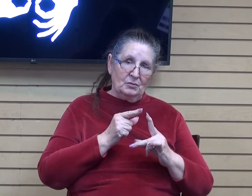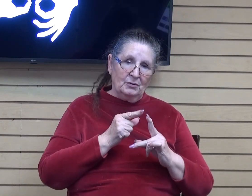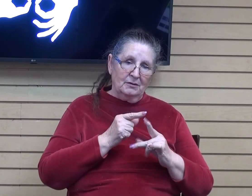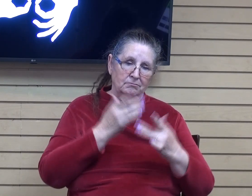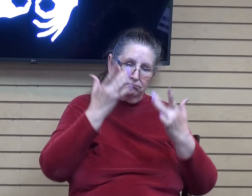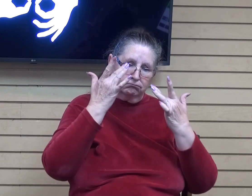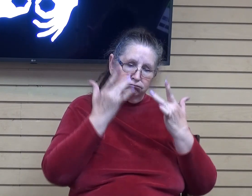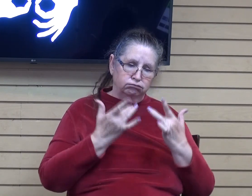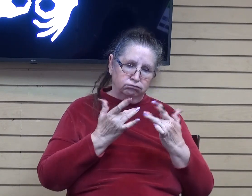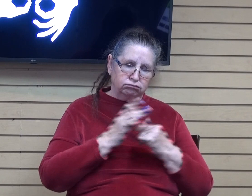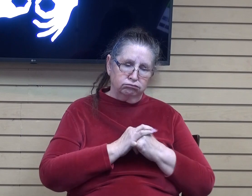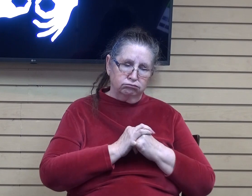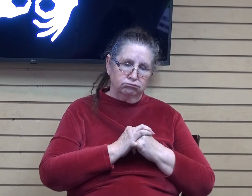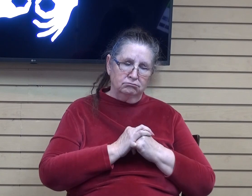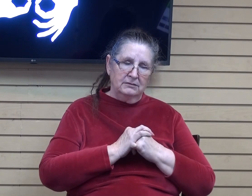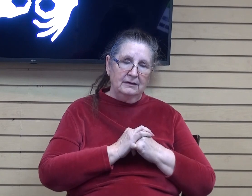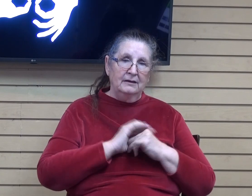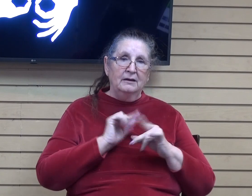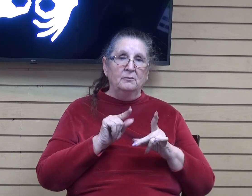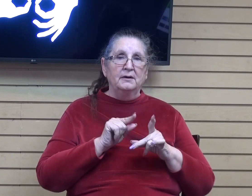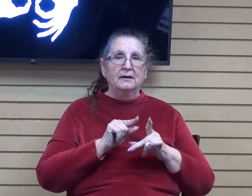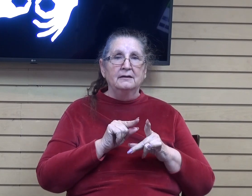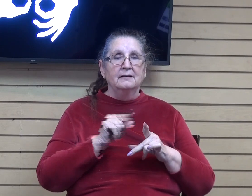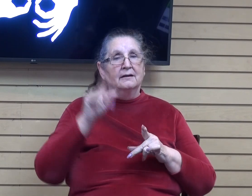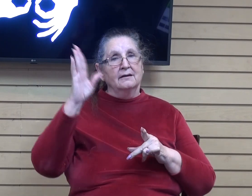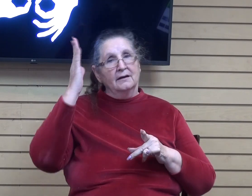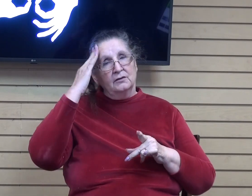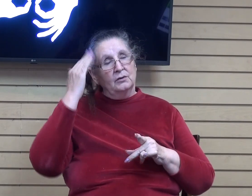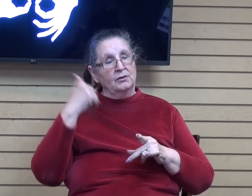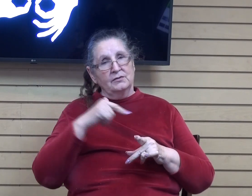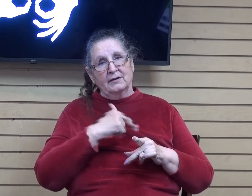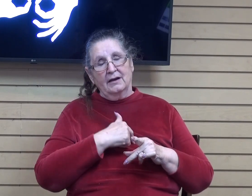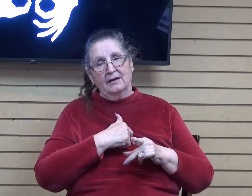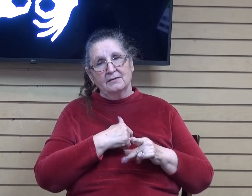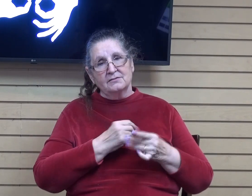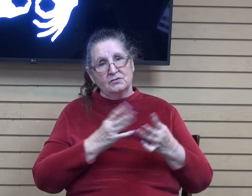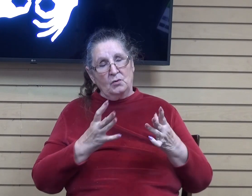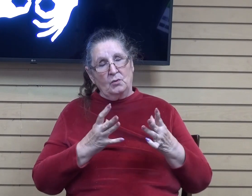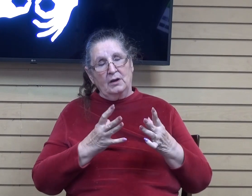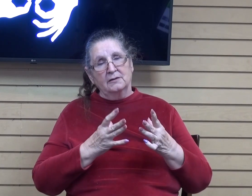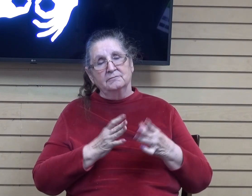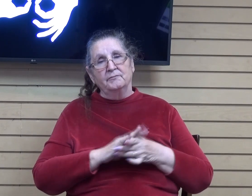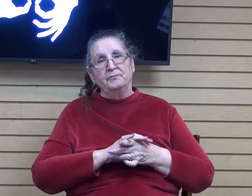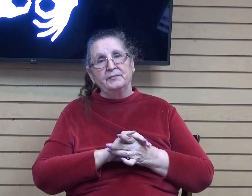but you know even though god knows us so well um